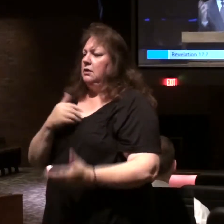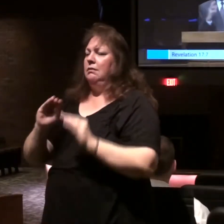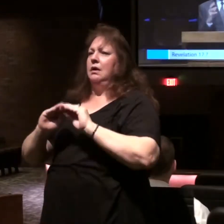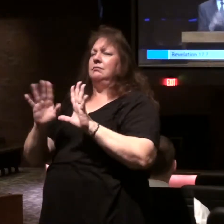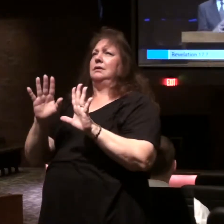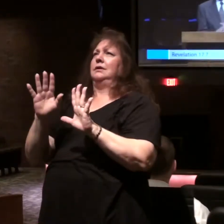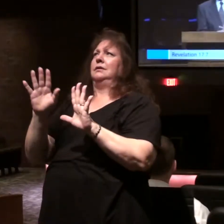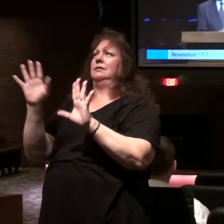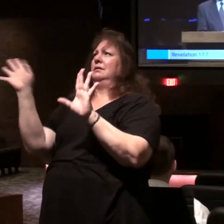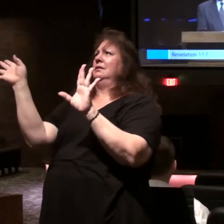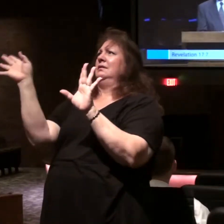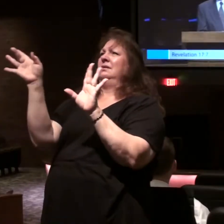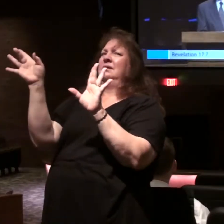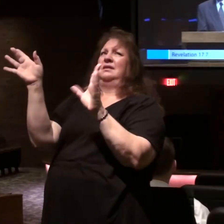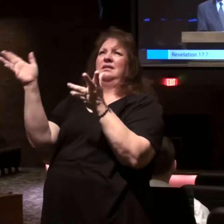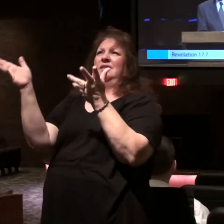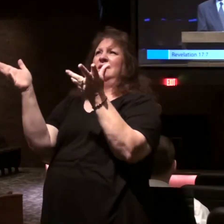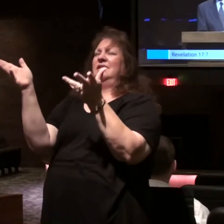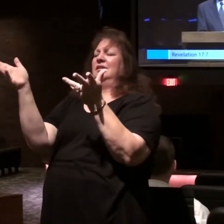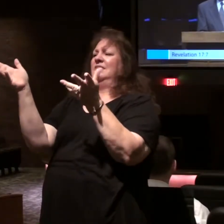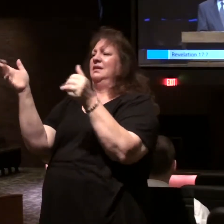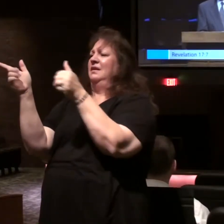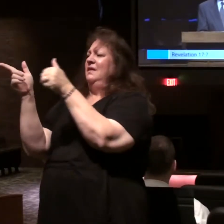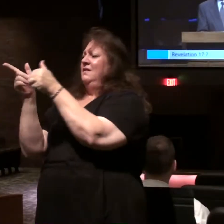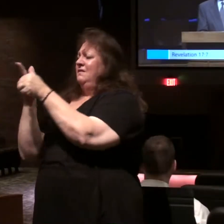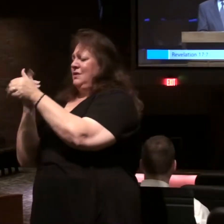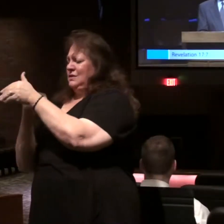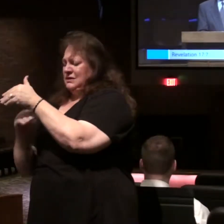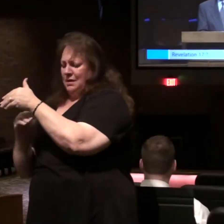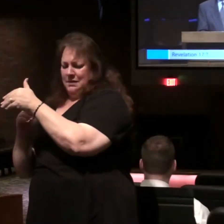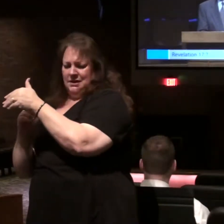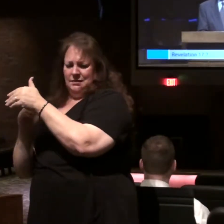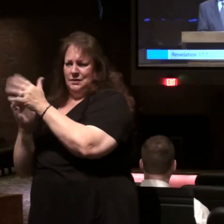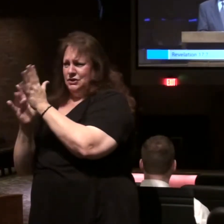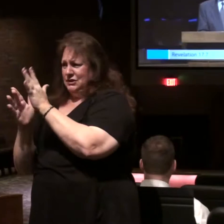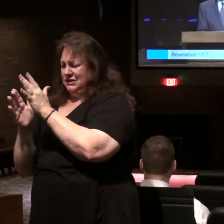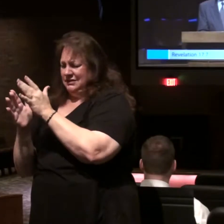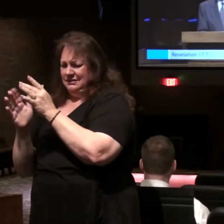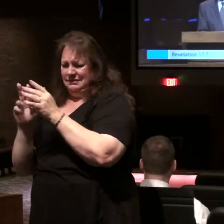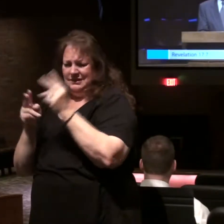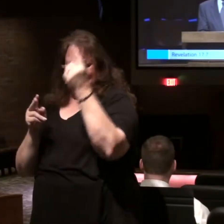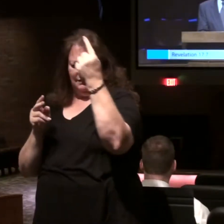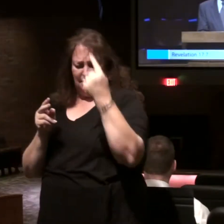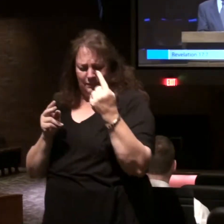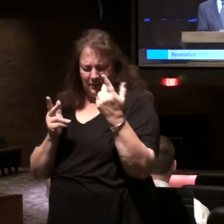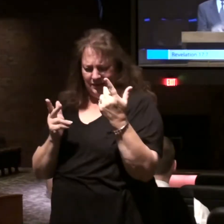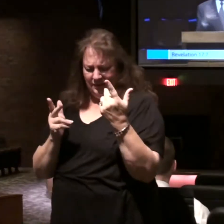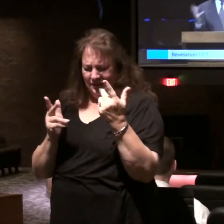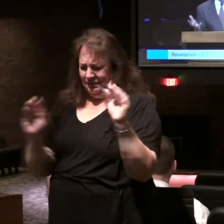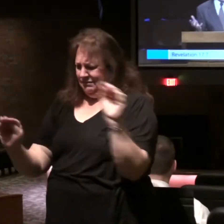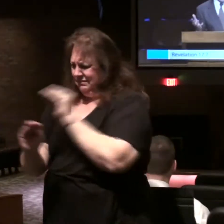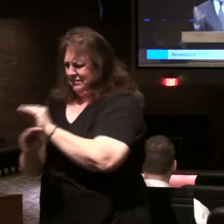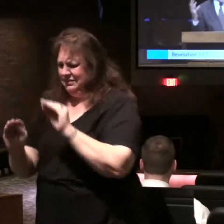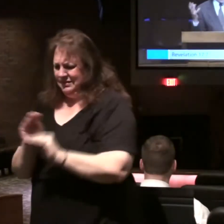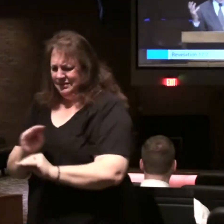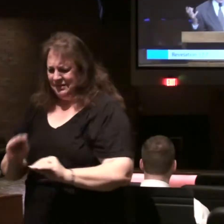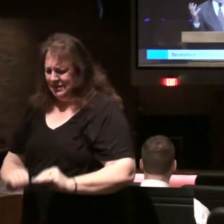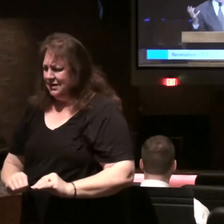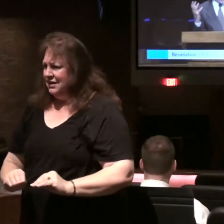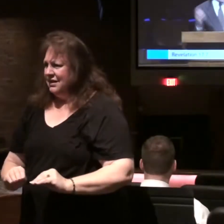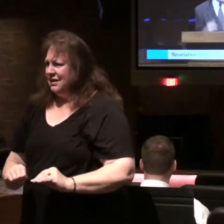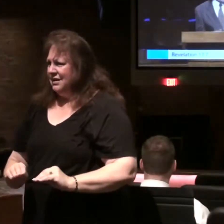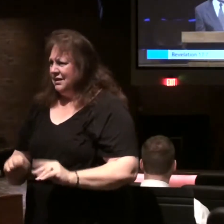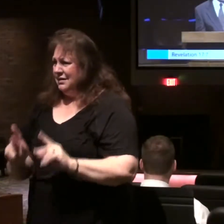clear the connection. Remember the first coming and second coming of Christ. Peter wrote and said, the prophets who wrote that